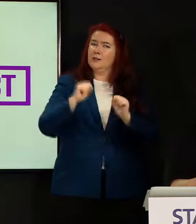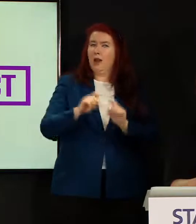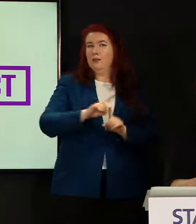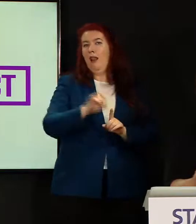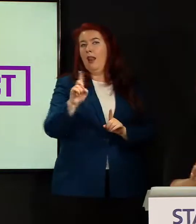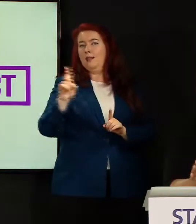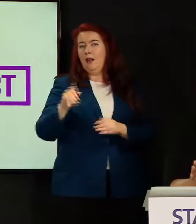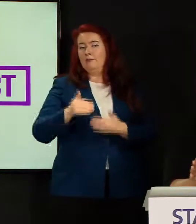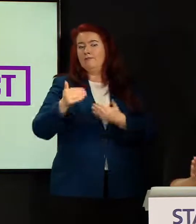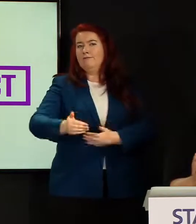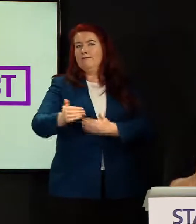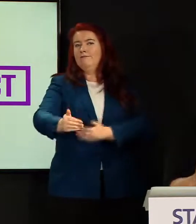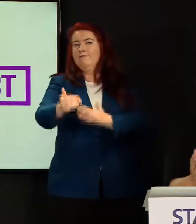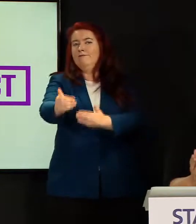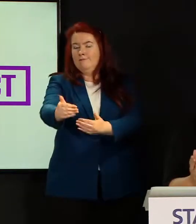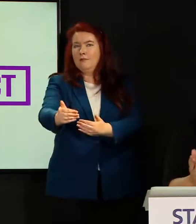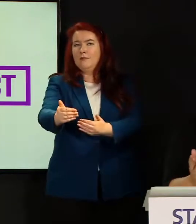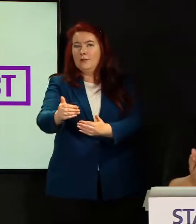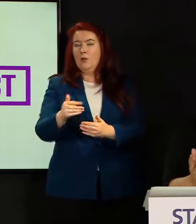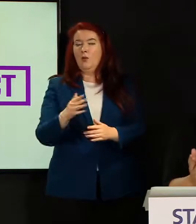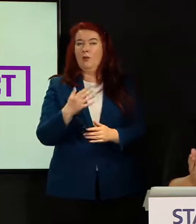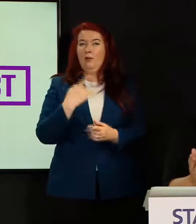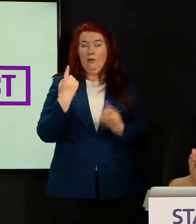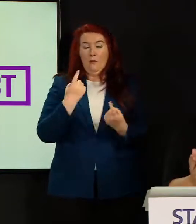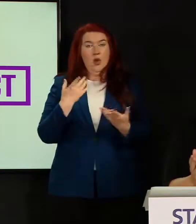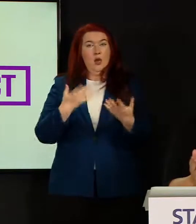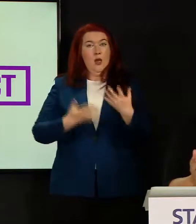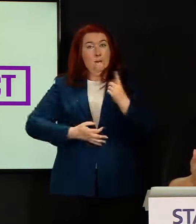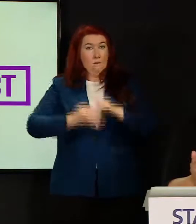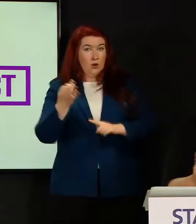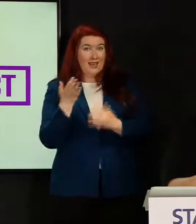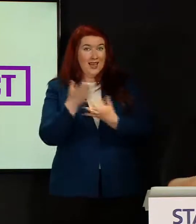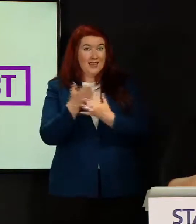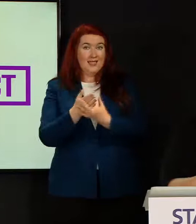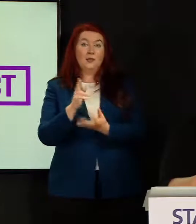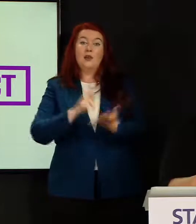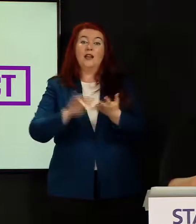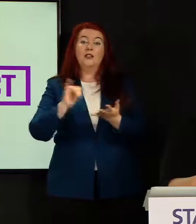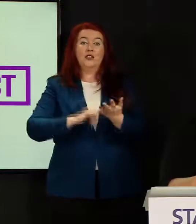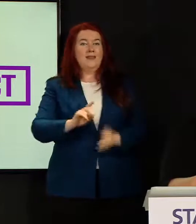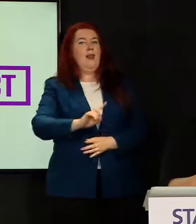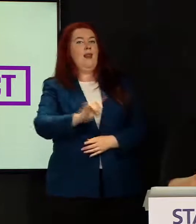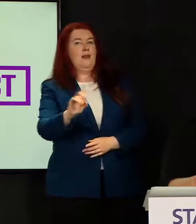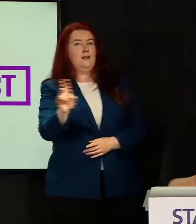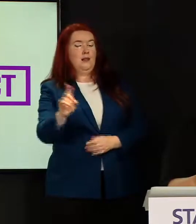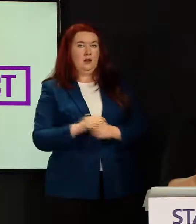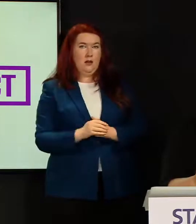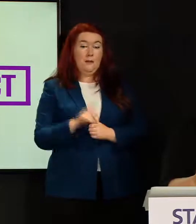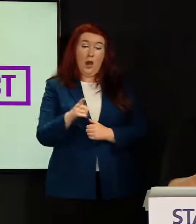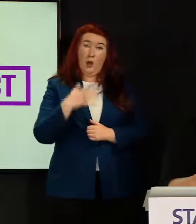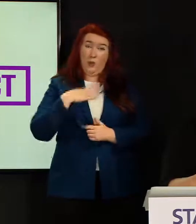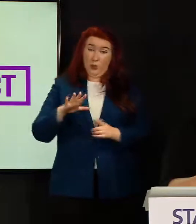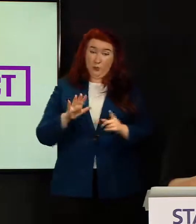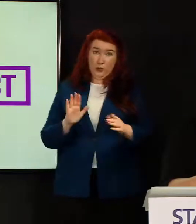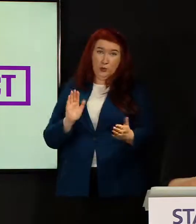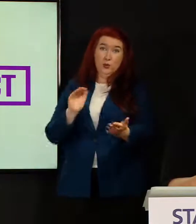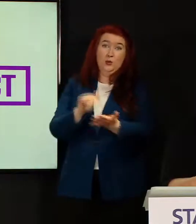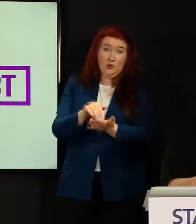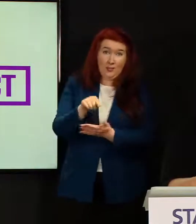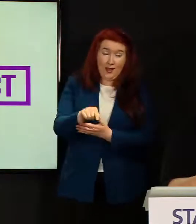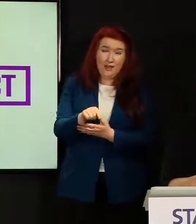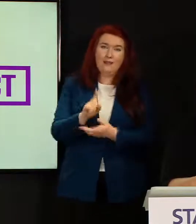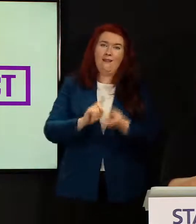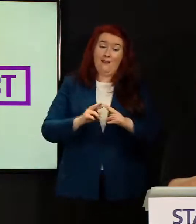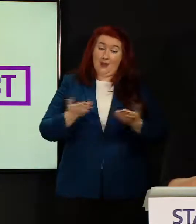phasing of improving access to our NHS. But we will only get to that stage if people